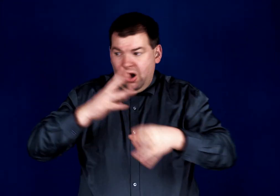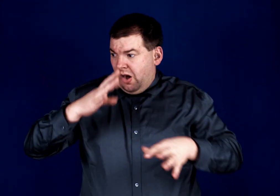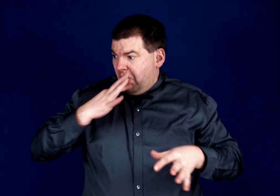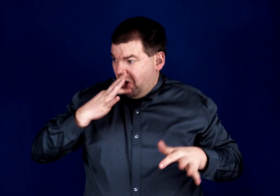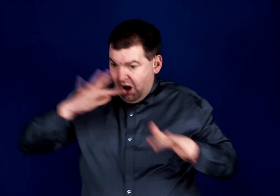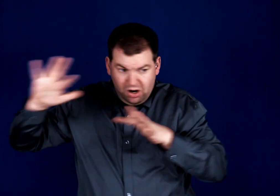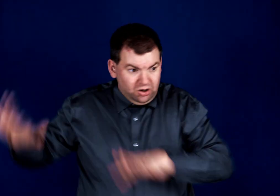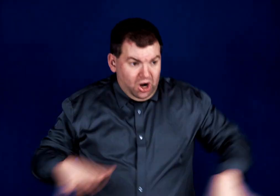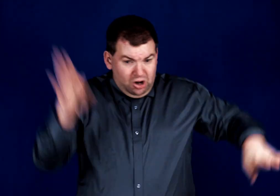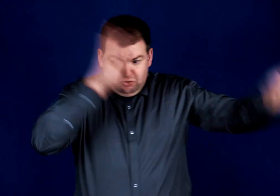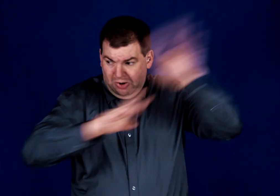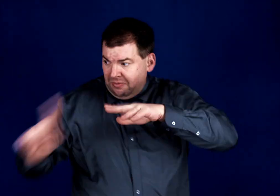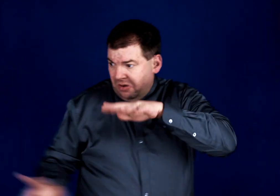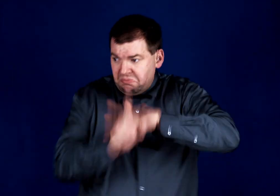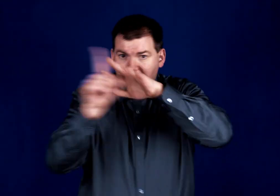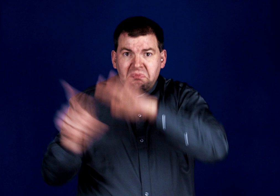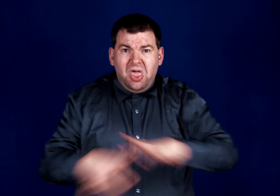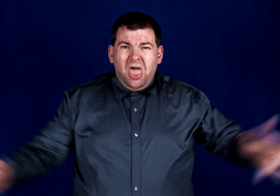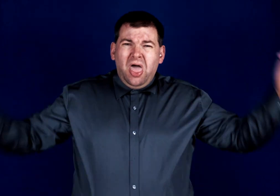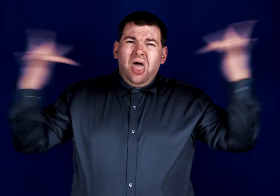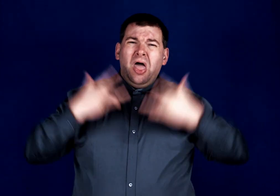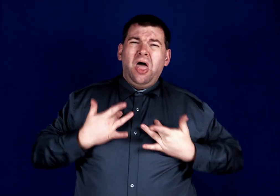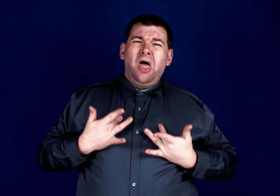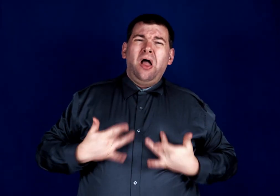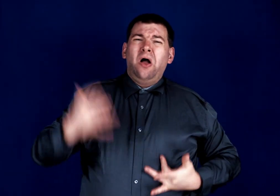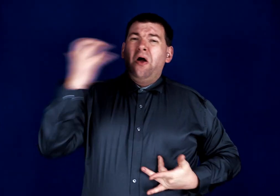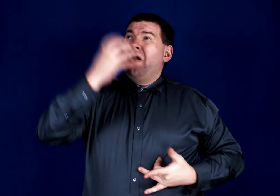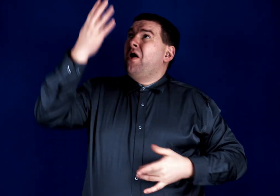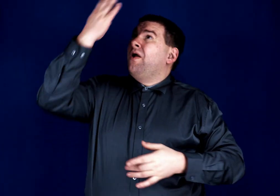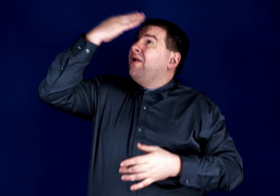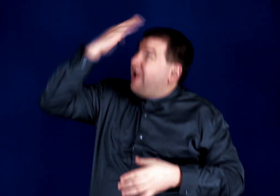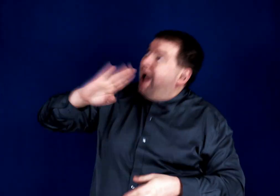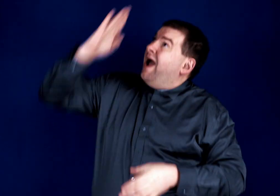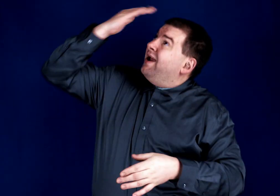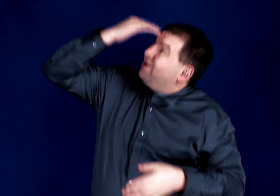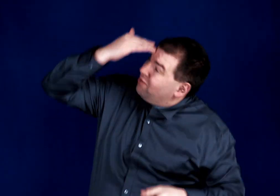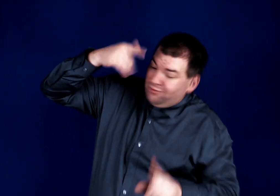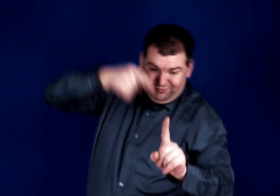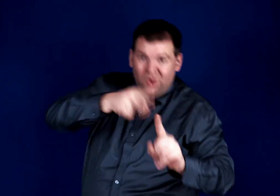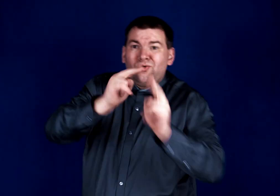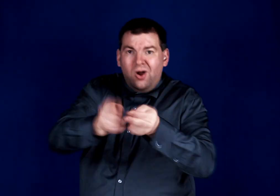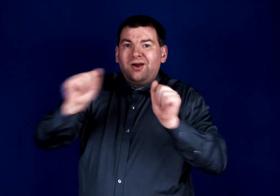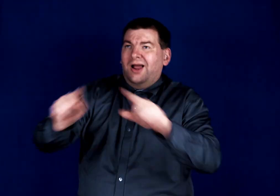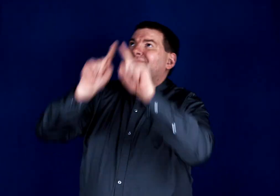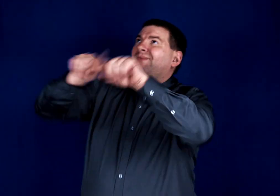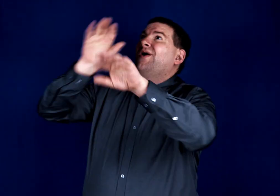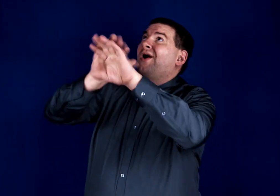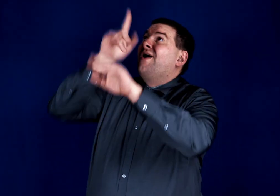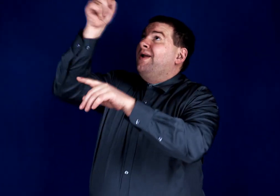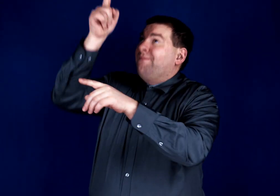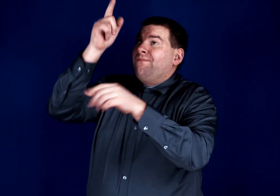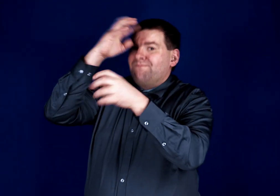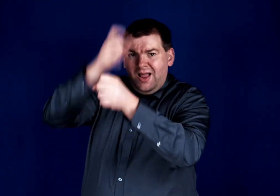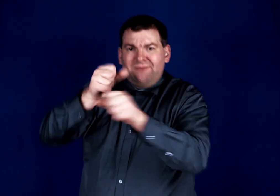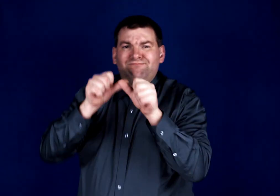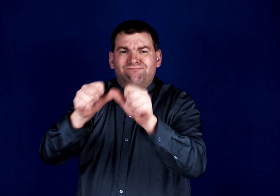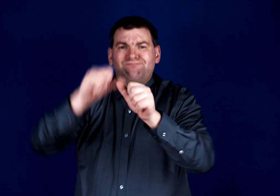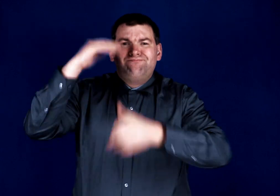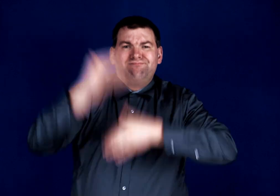whirling waters might have washed Him away, Oh, Noah knew enough to float on the face, And that's certainly the